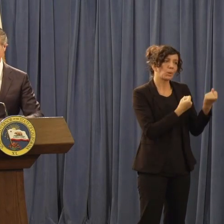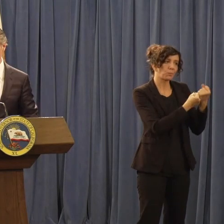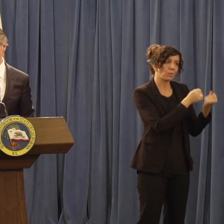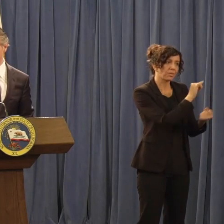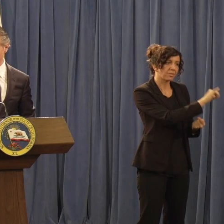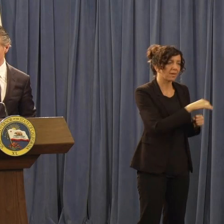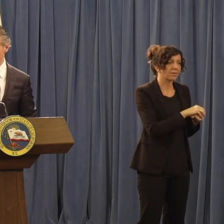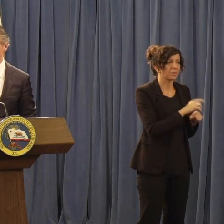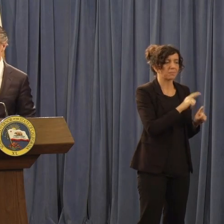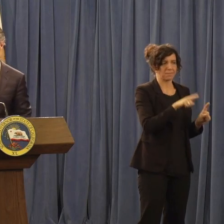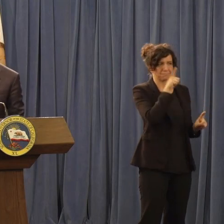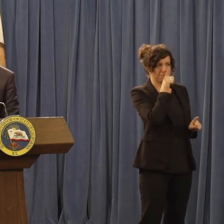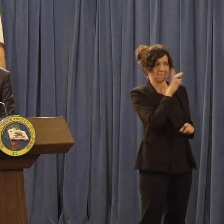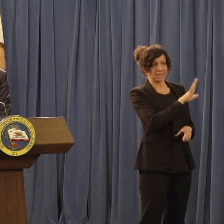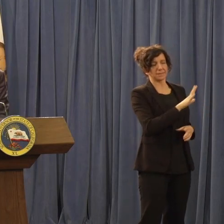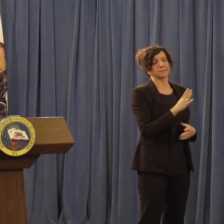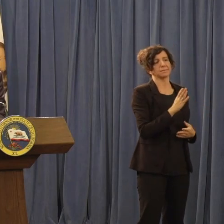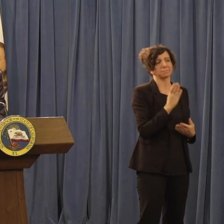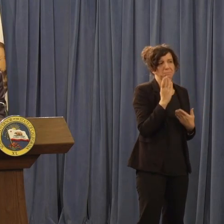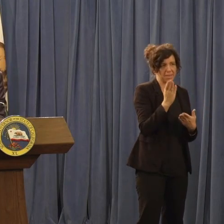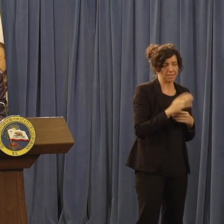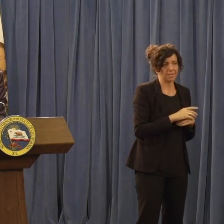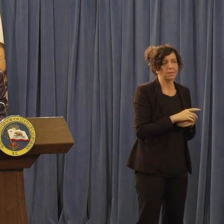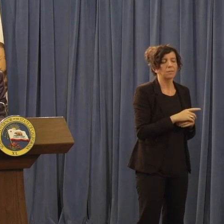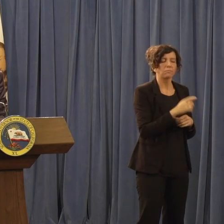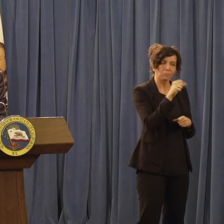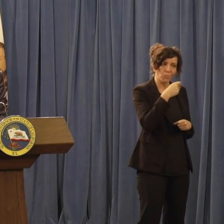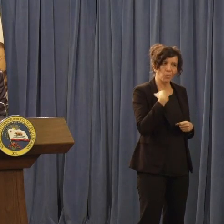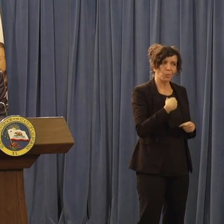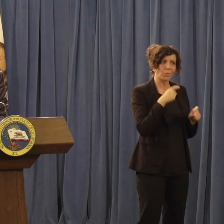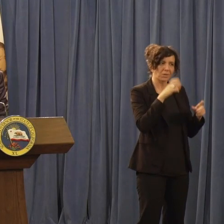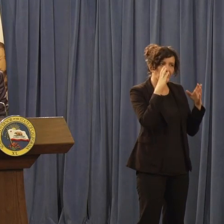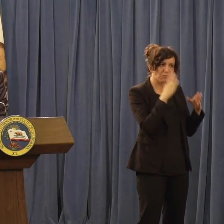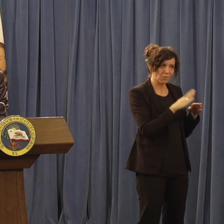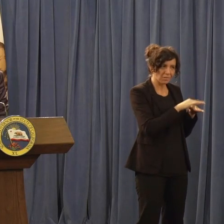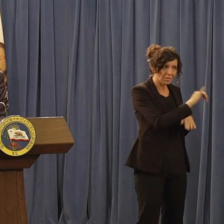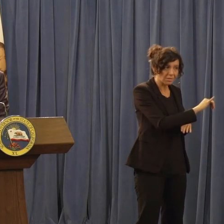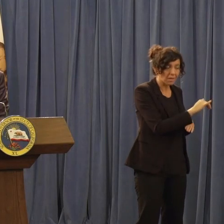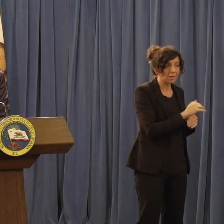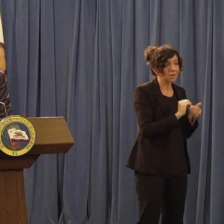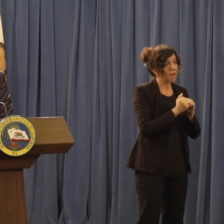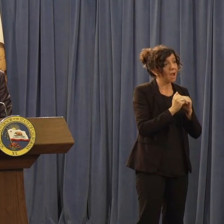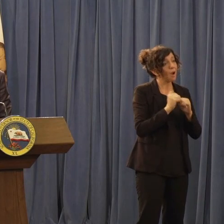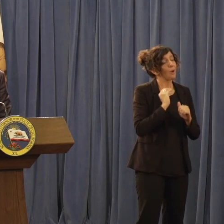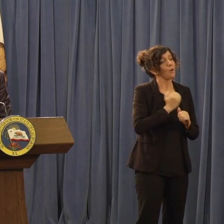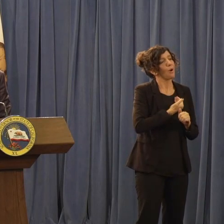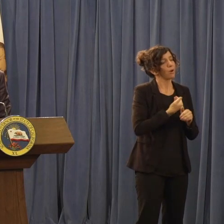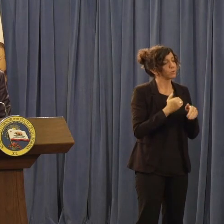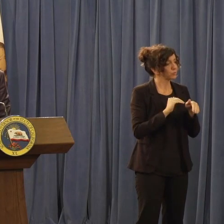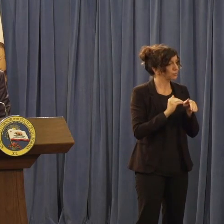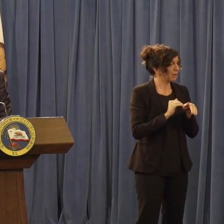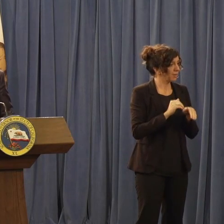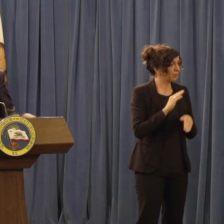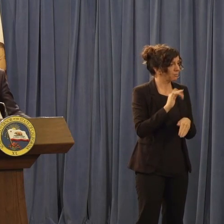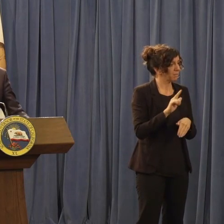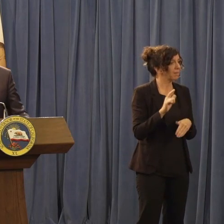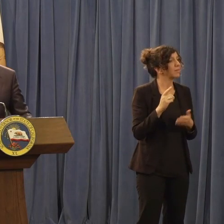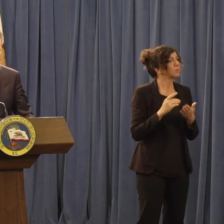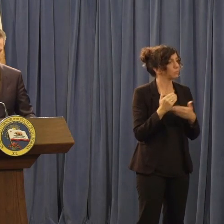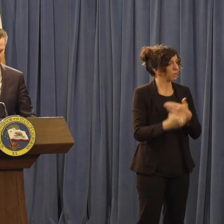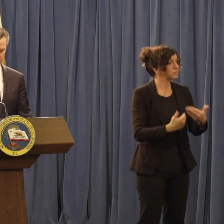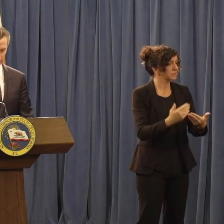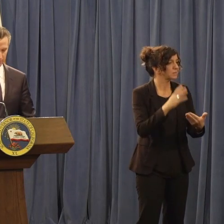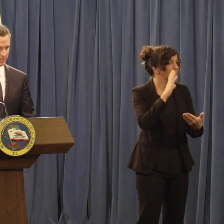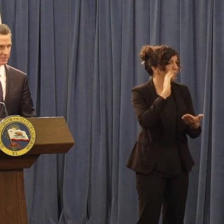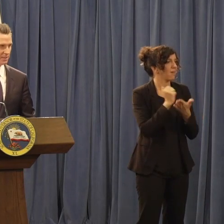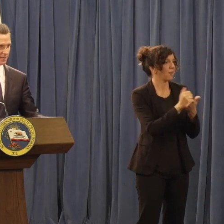we need to do more in that space. And we are committed through our trailer bill process to do that. The blanks will be filled in